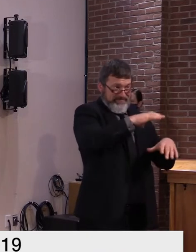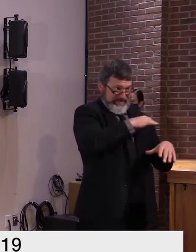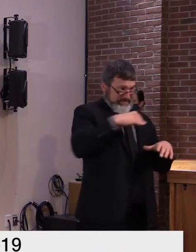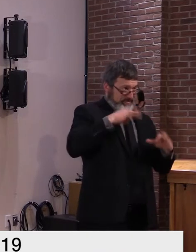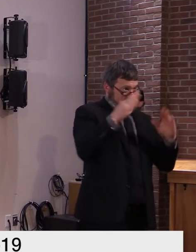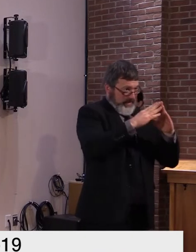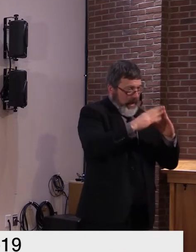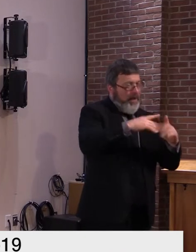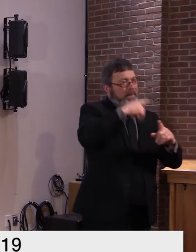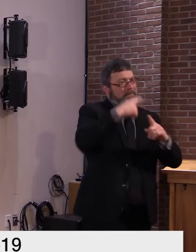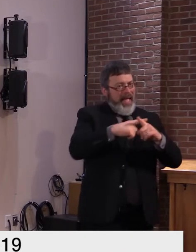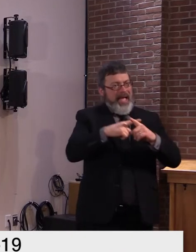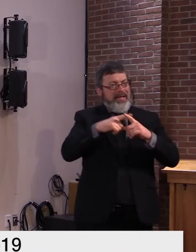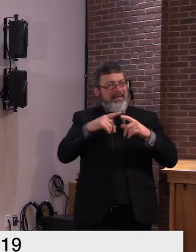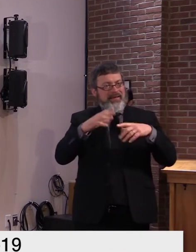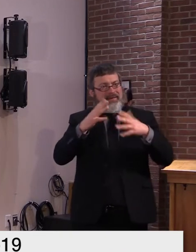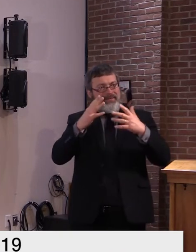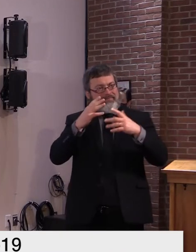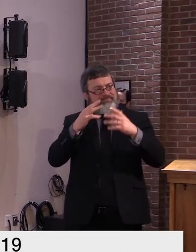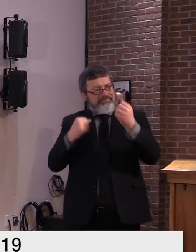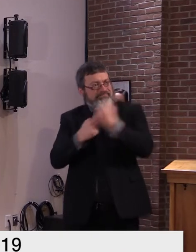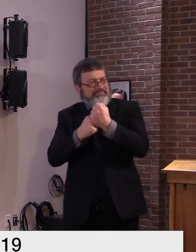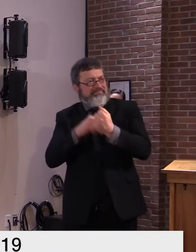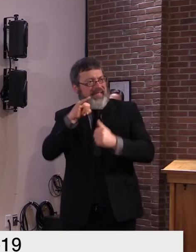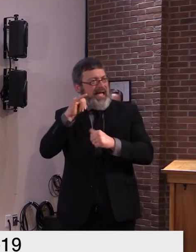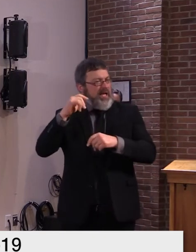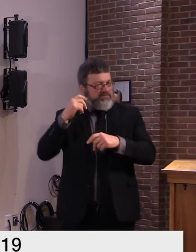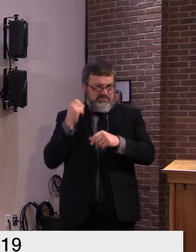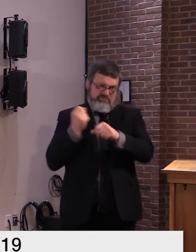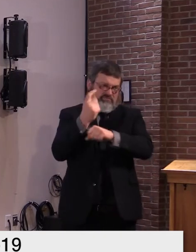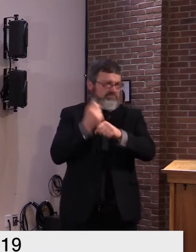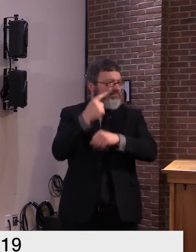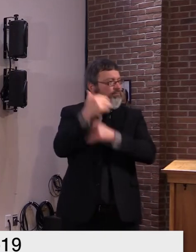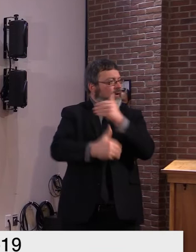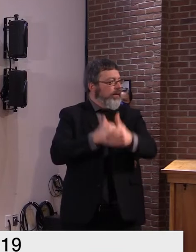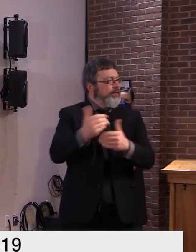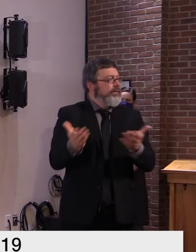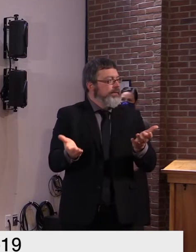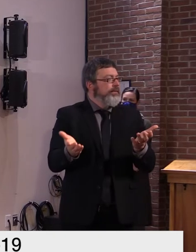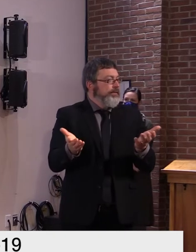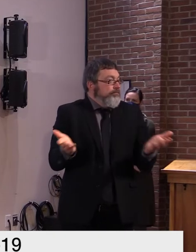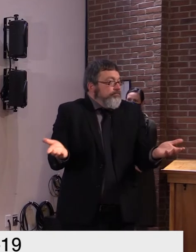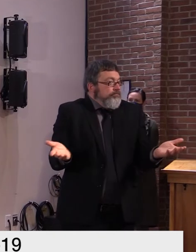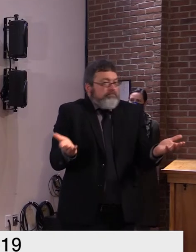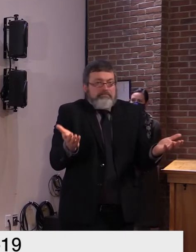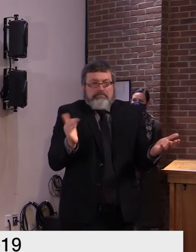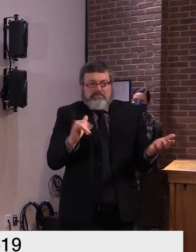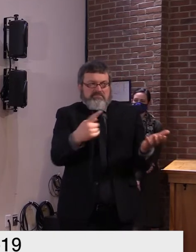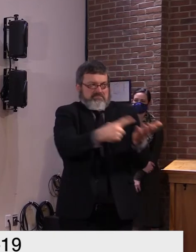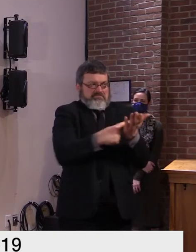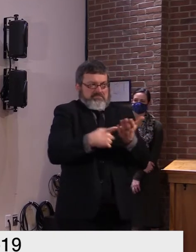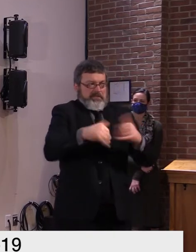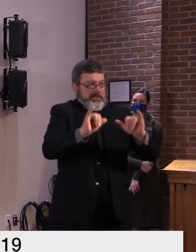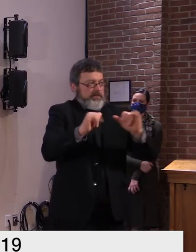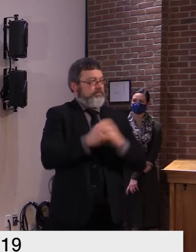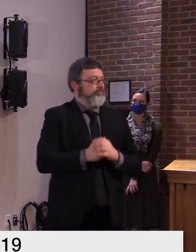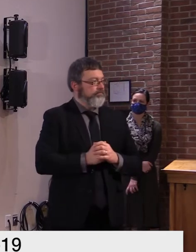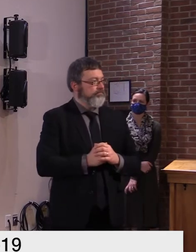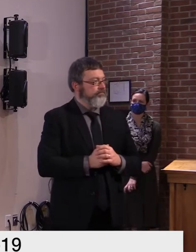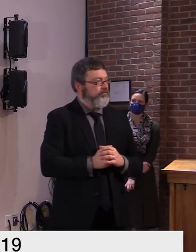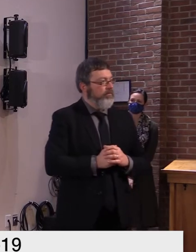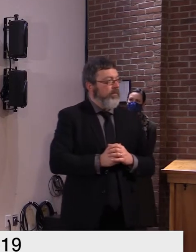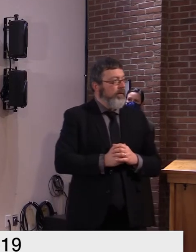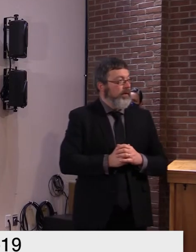i i look forward to something we can all agree to and i can sign uh very early on because they they need to know